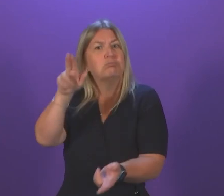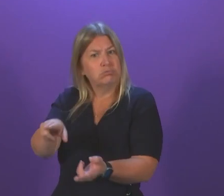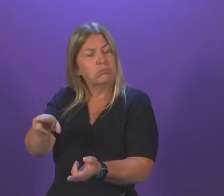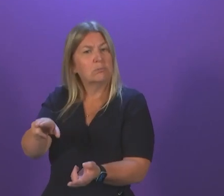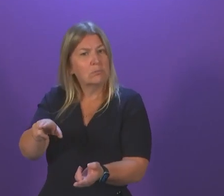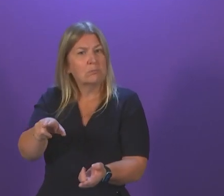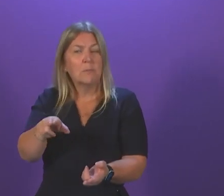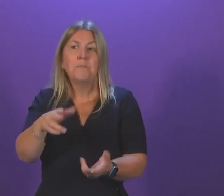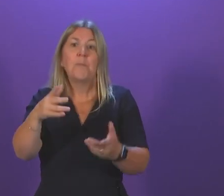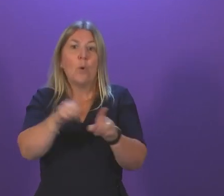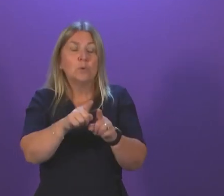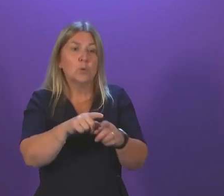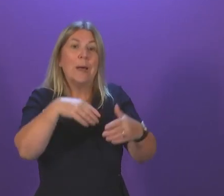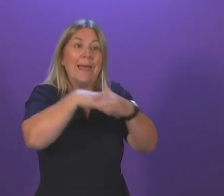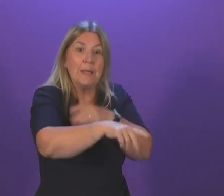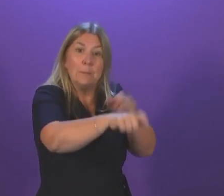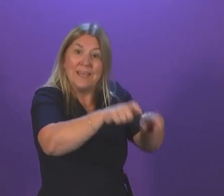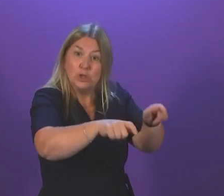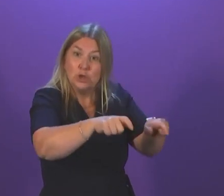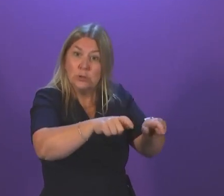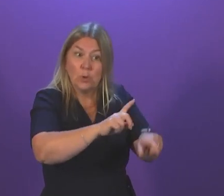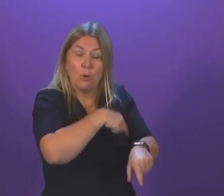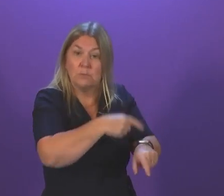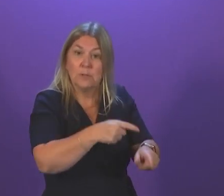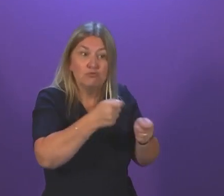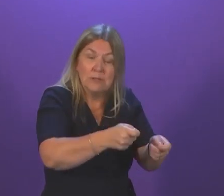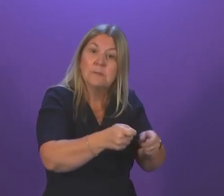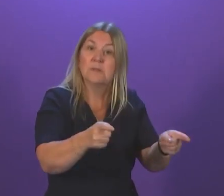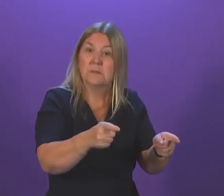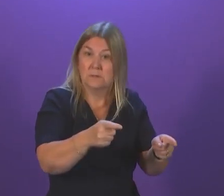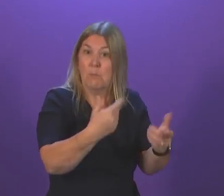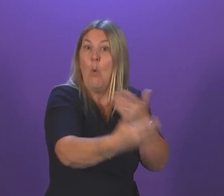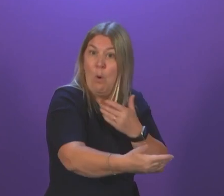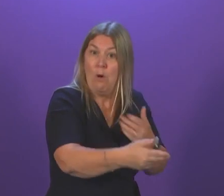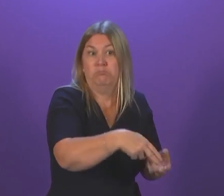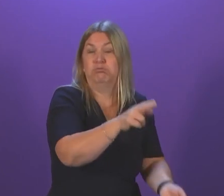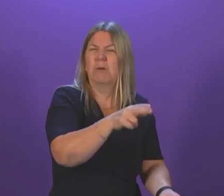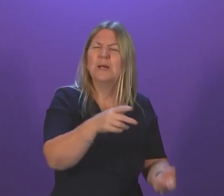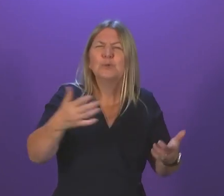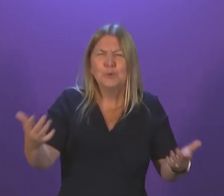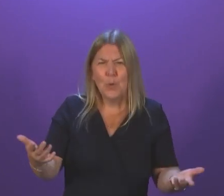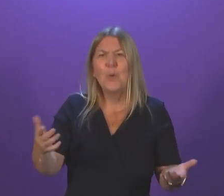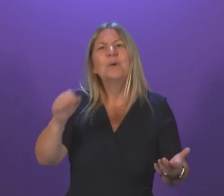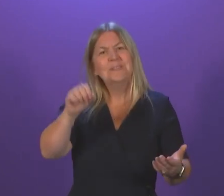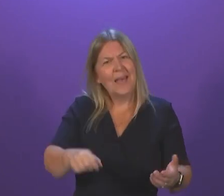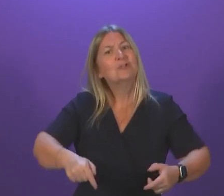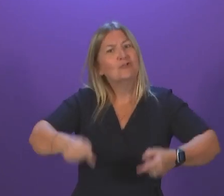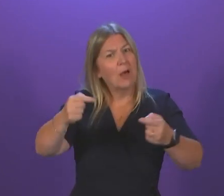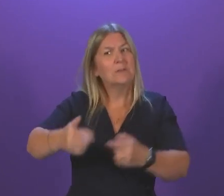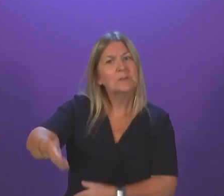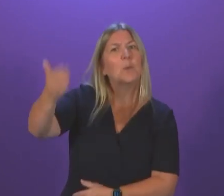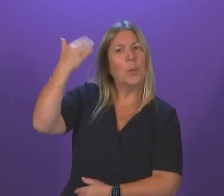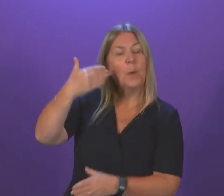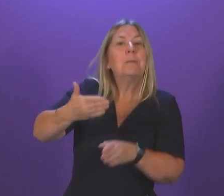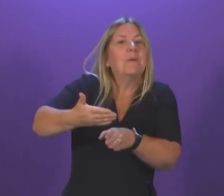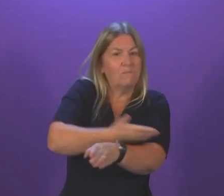treatments being offered and patients being seen. the point I'm making here, presiding officer, is yes, there were challenges. Those challenges